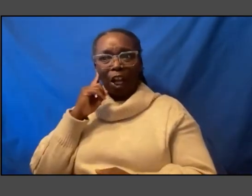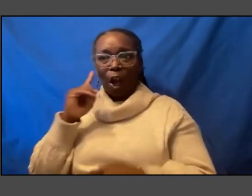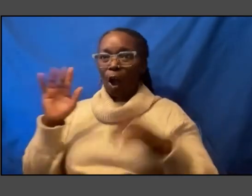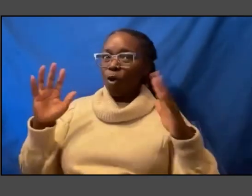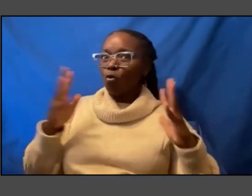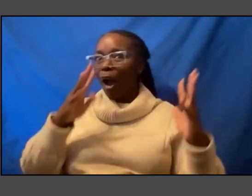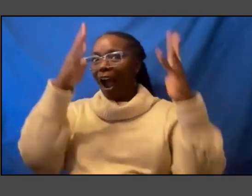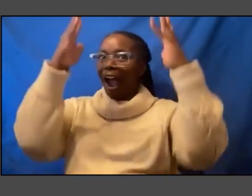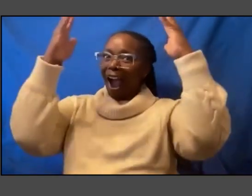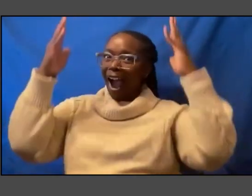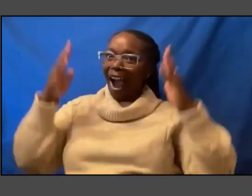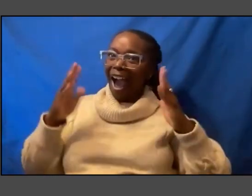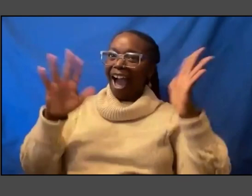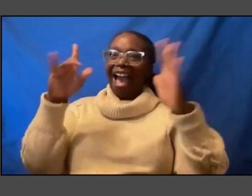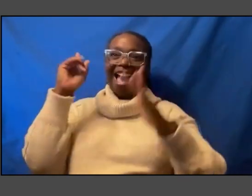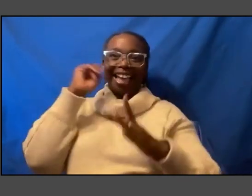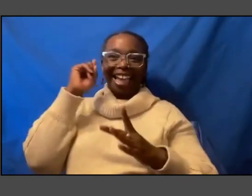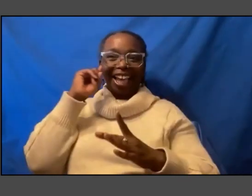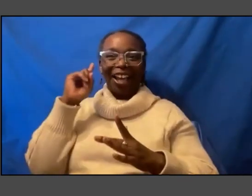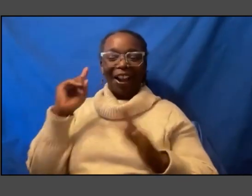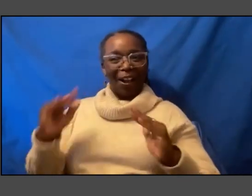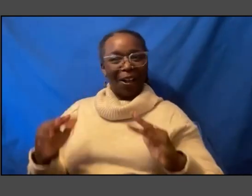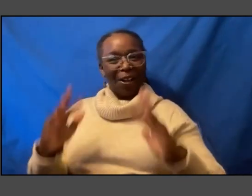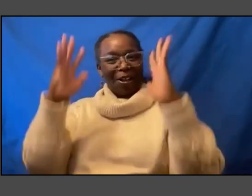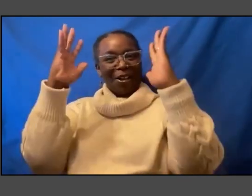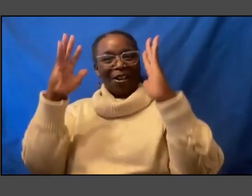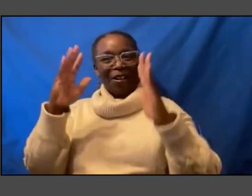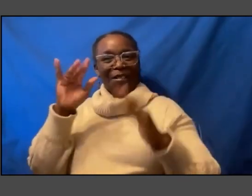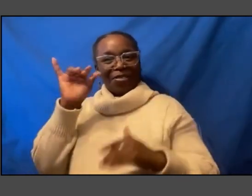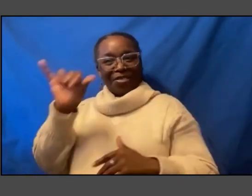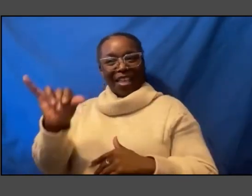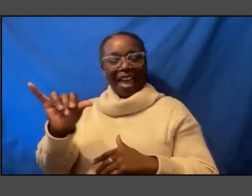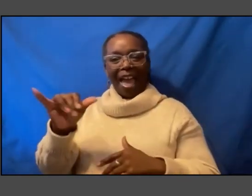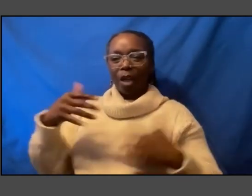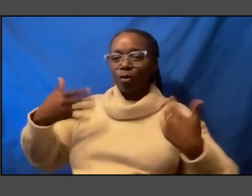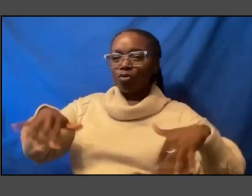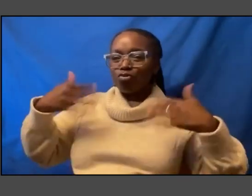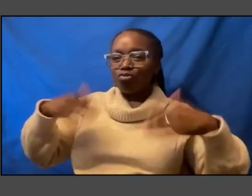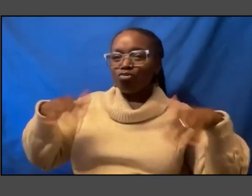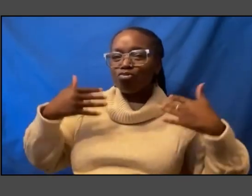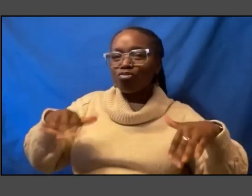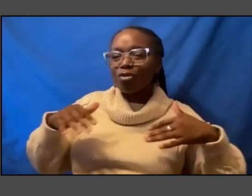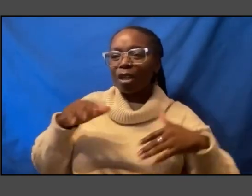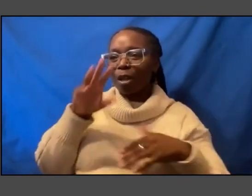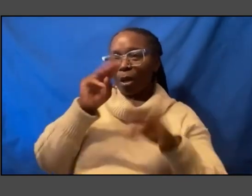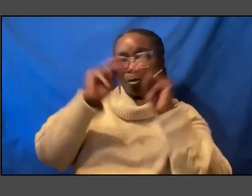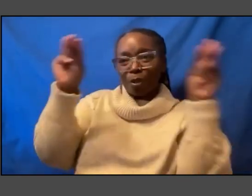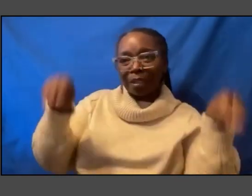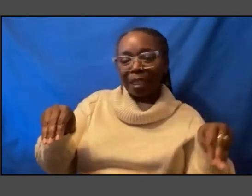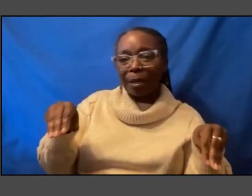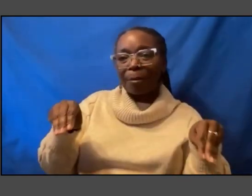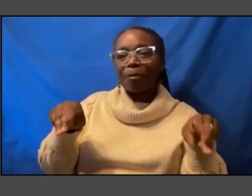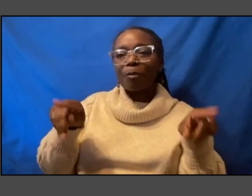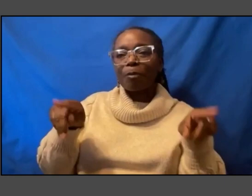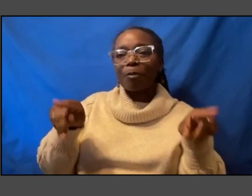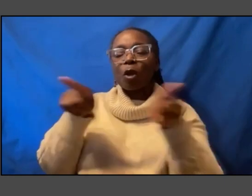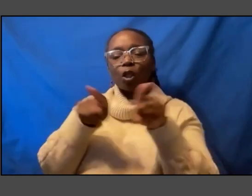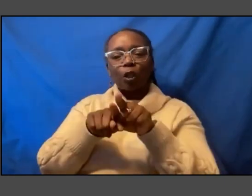ether about that extraordinary museum following distinguished positions at the Chicago Historical